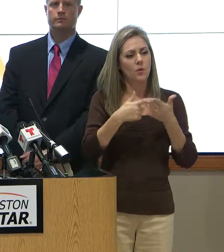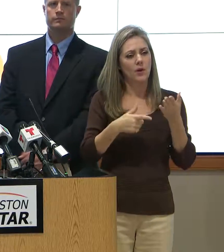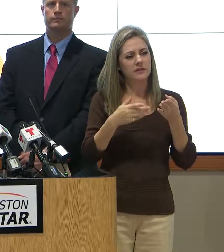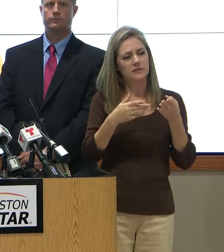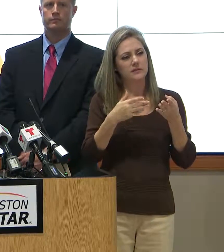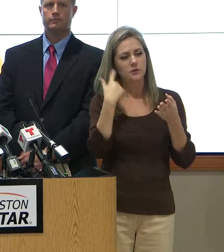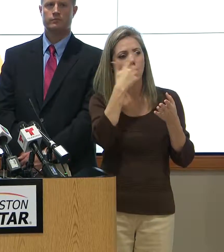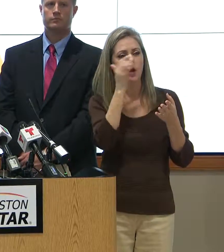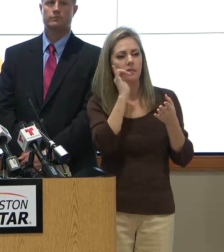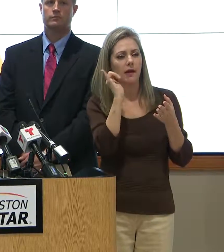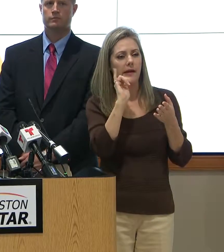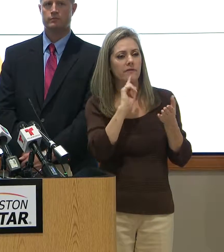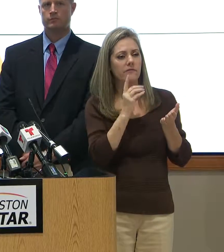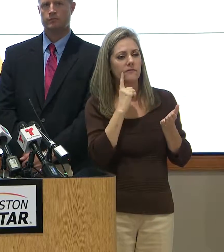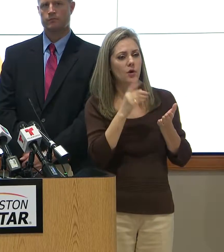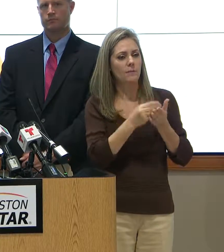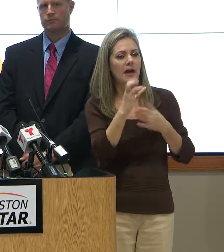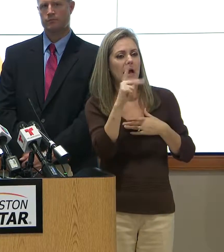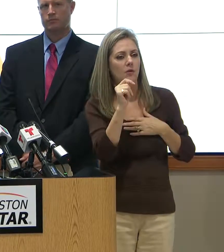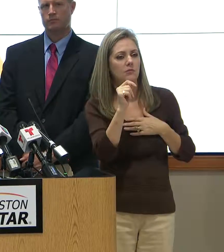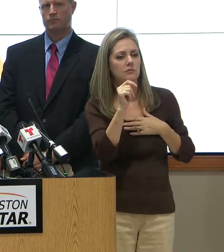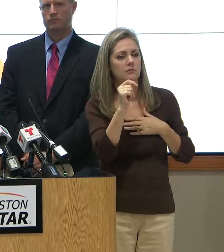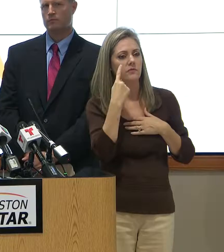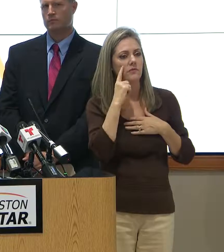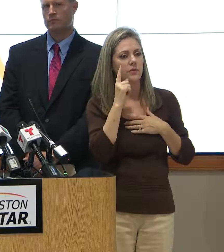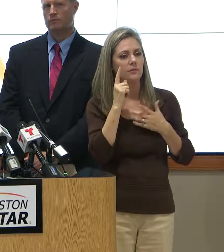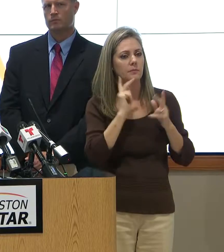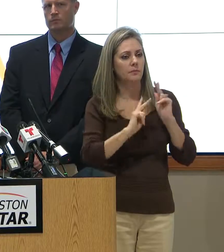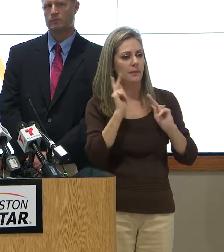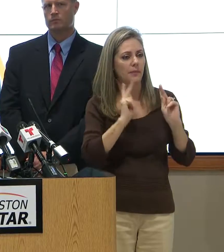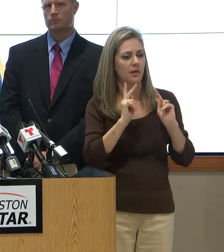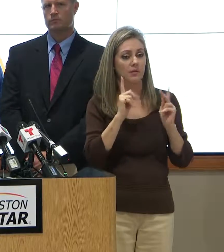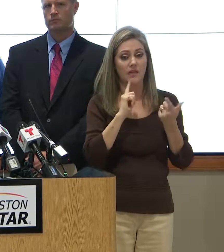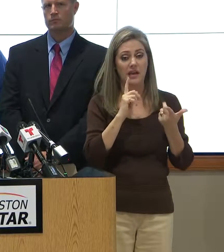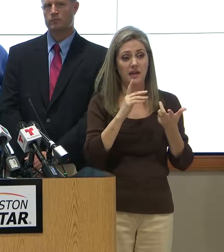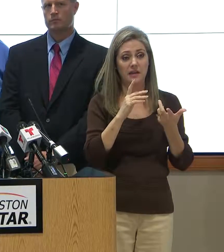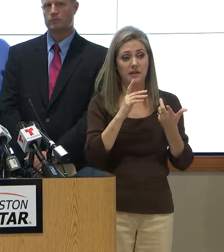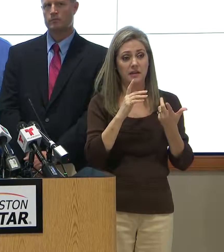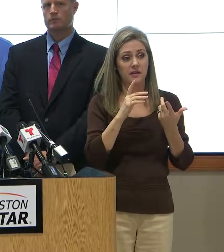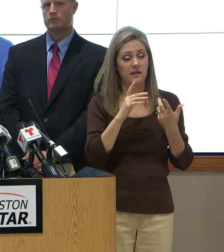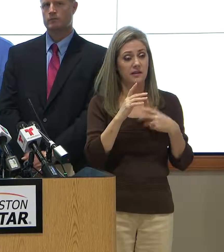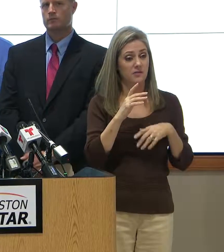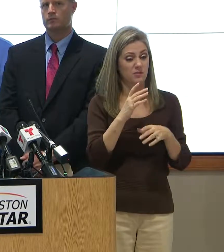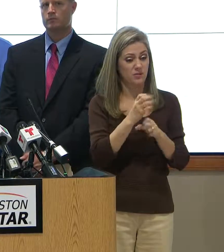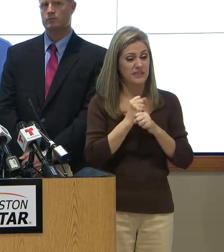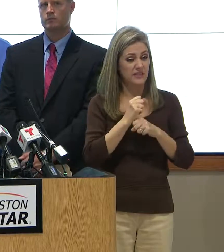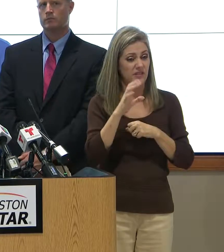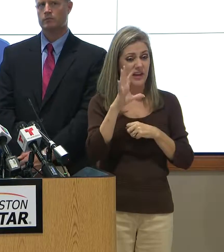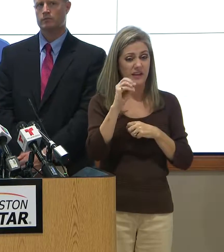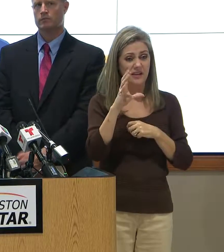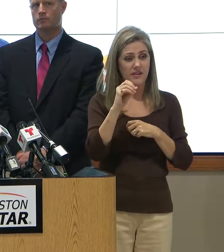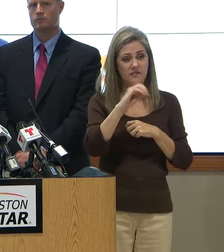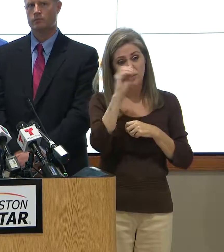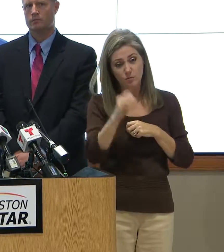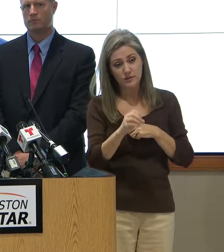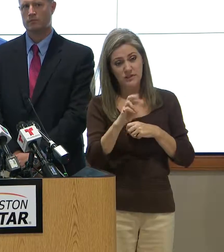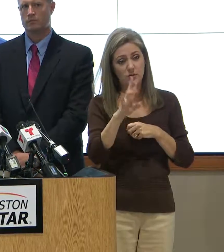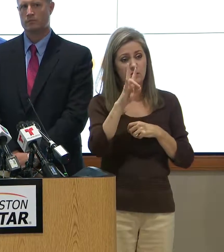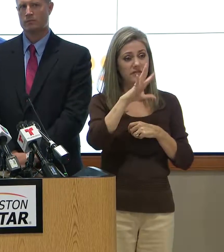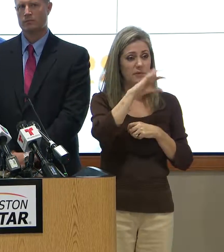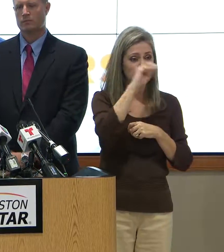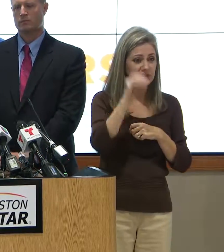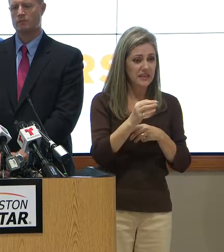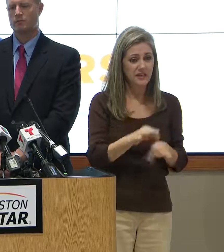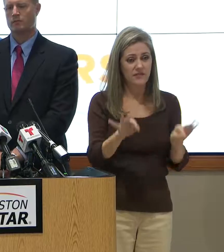in, I mean, do people historically, do they get 50%, 50%, 75%, whatever the